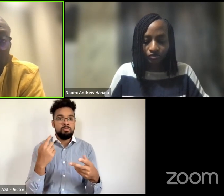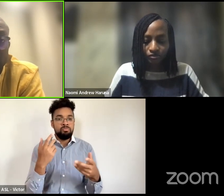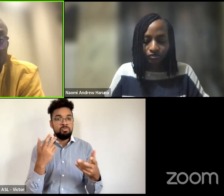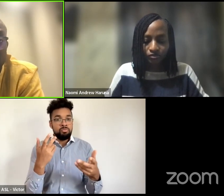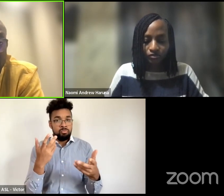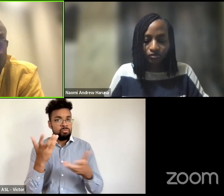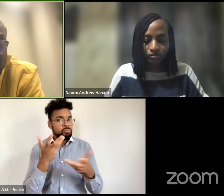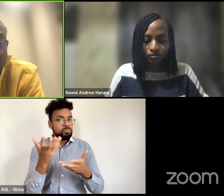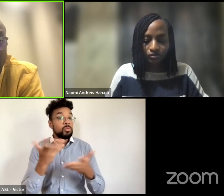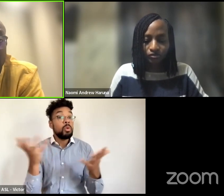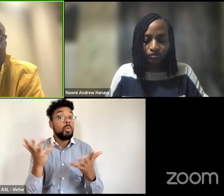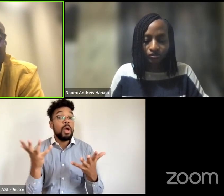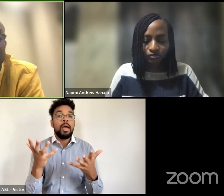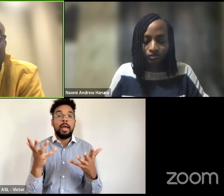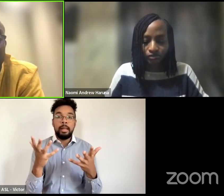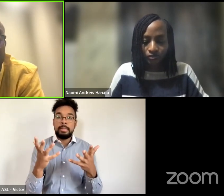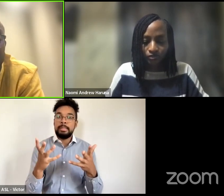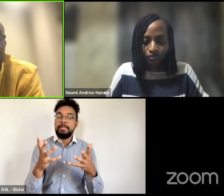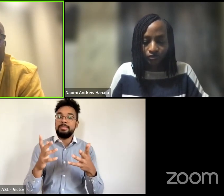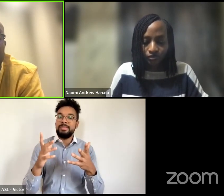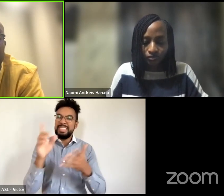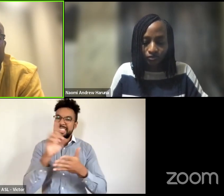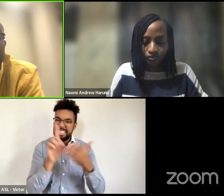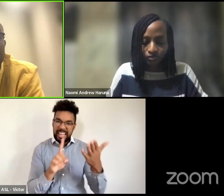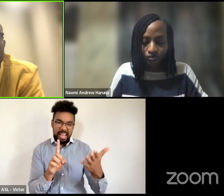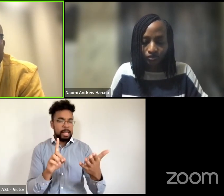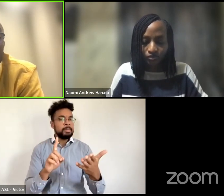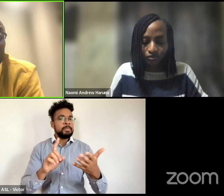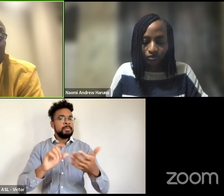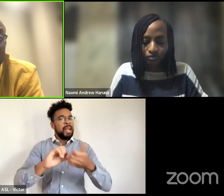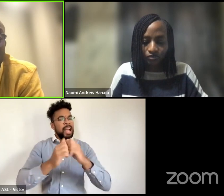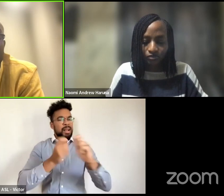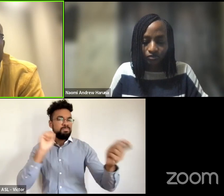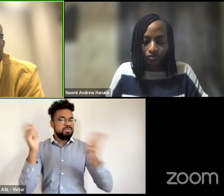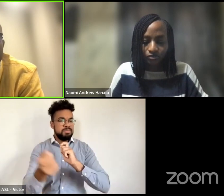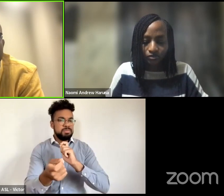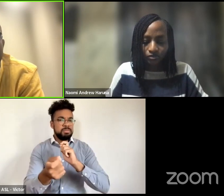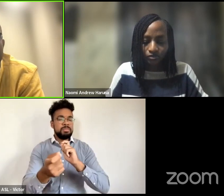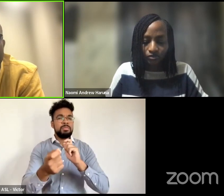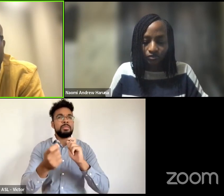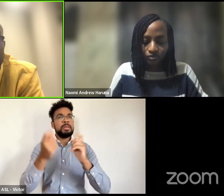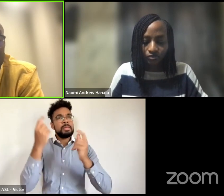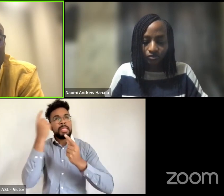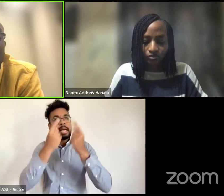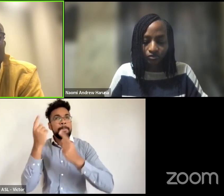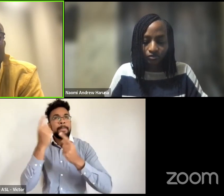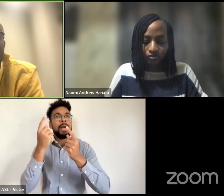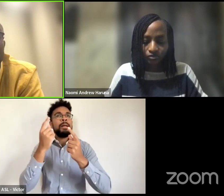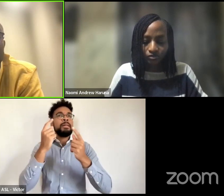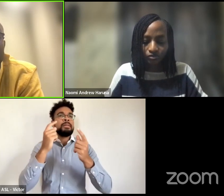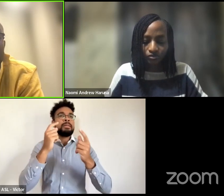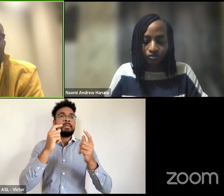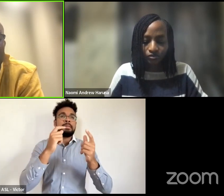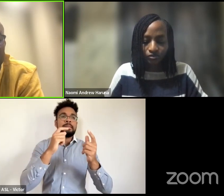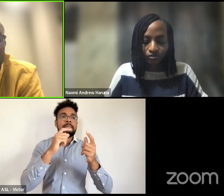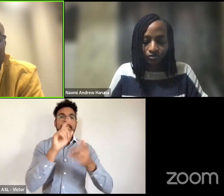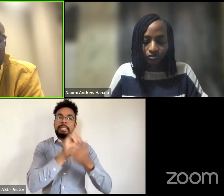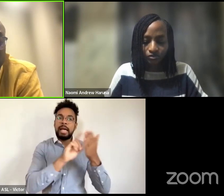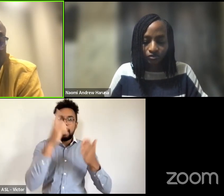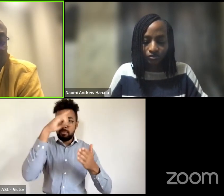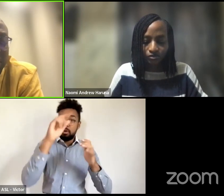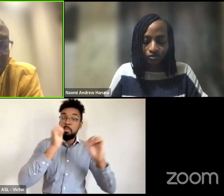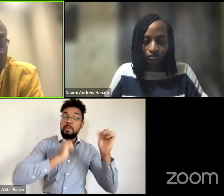about regenerative design particularly how do we think about design when it comes to performance and and and